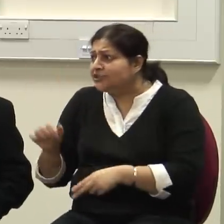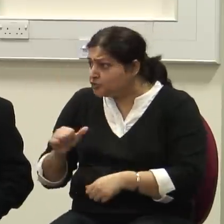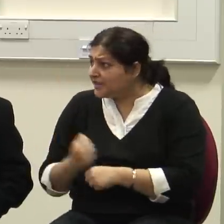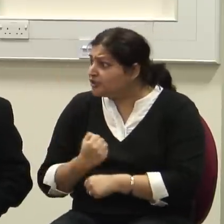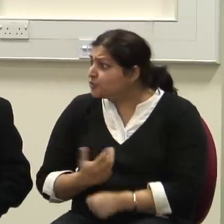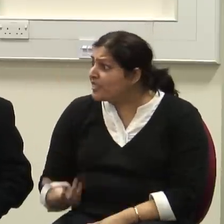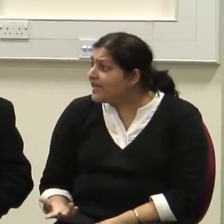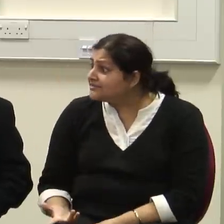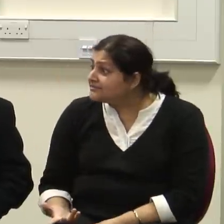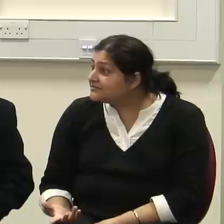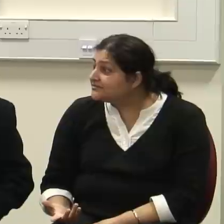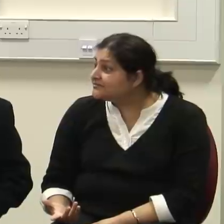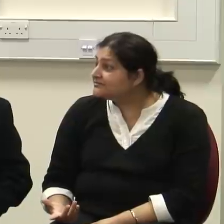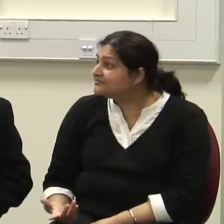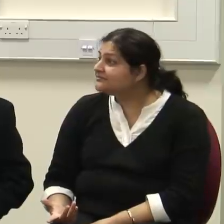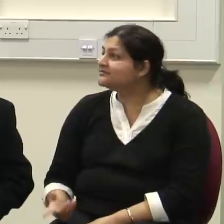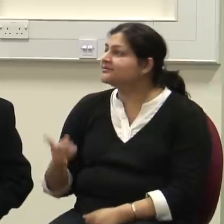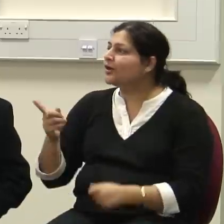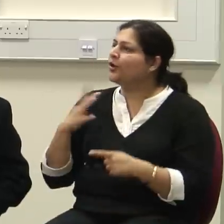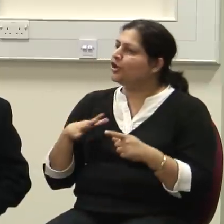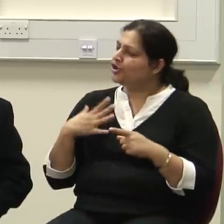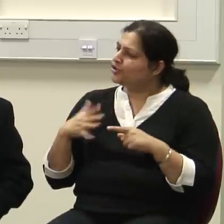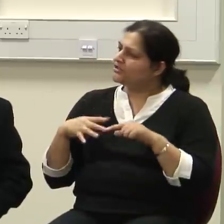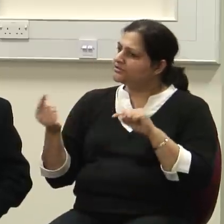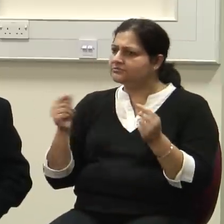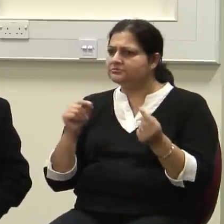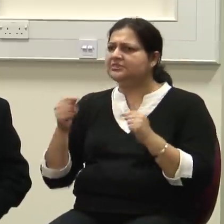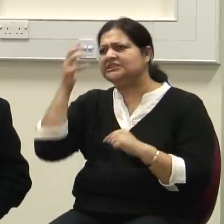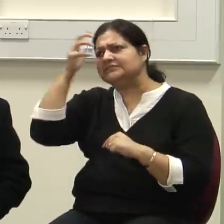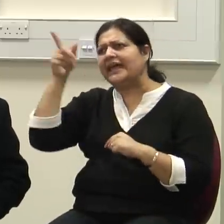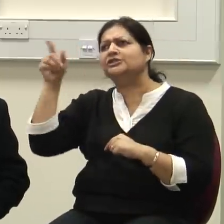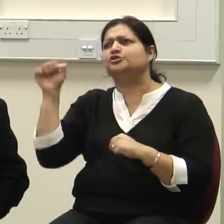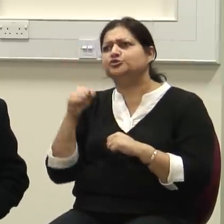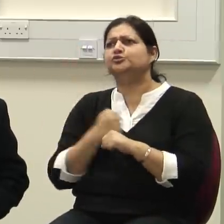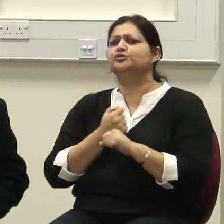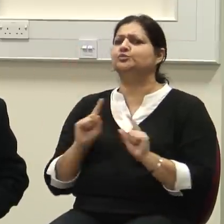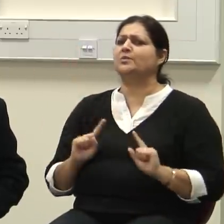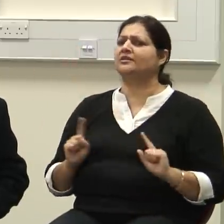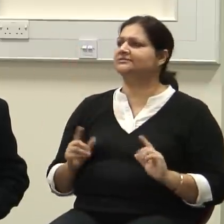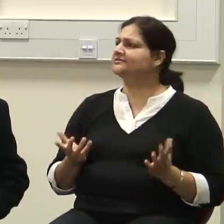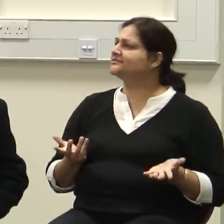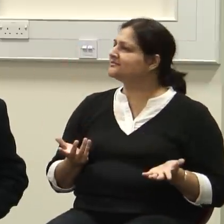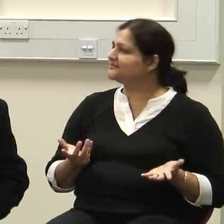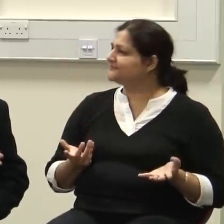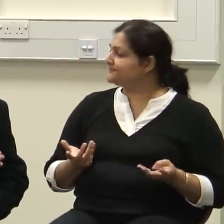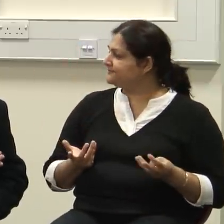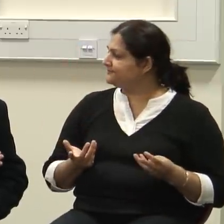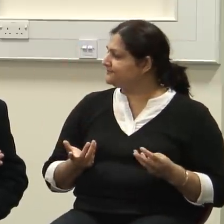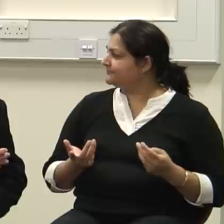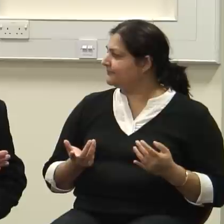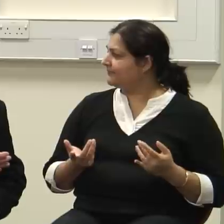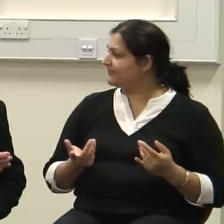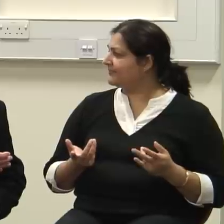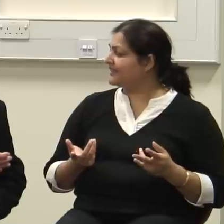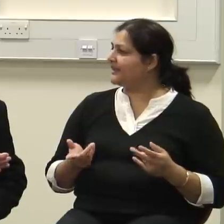ask yourself when you get into this frame of mind about what should the state do? Because the problem with the state is,